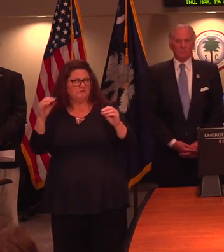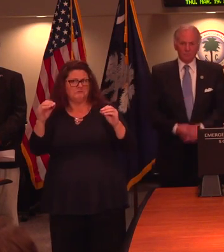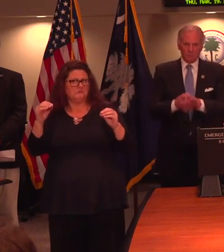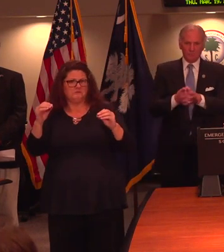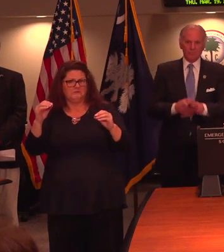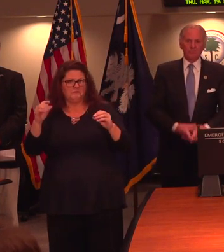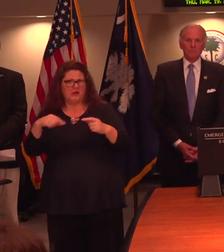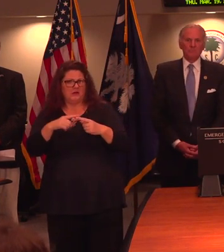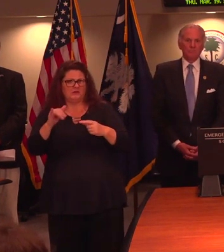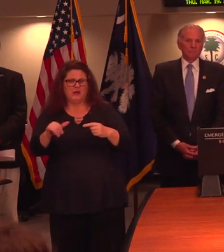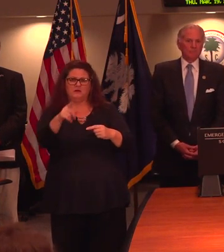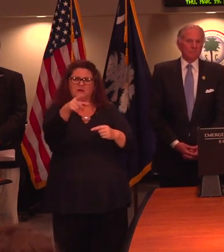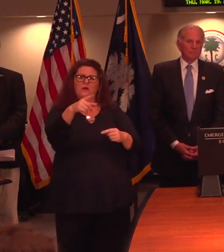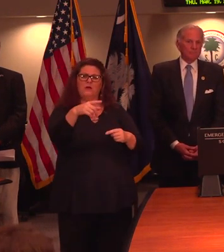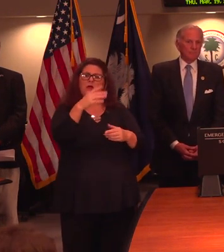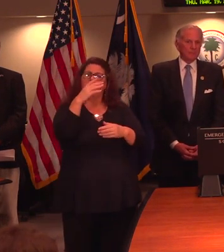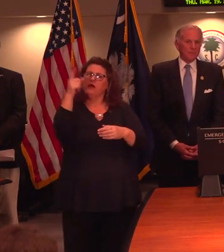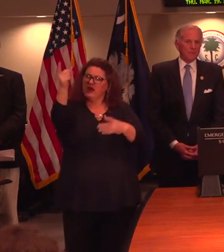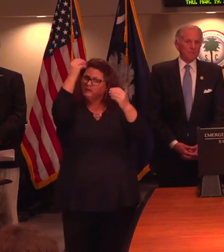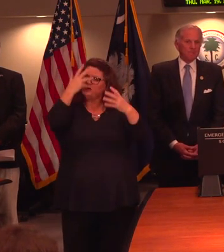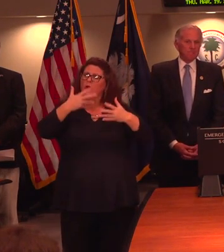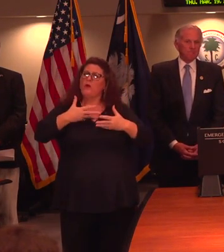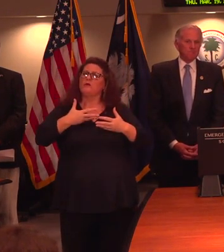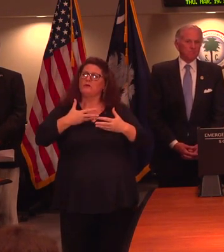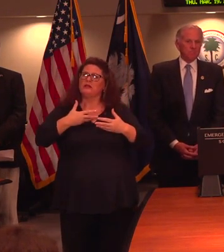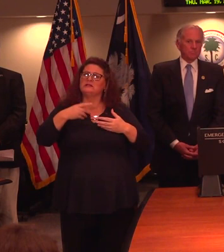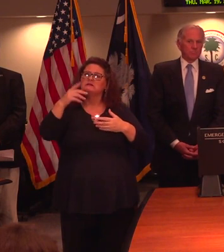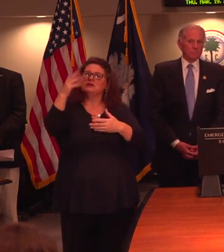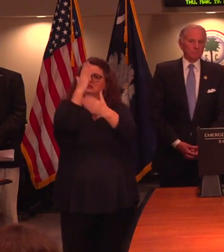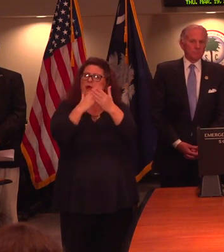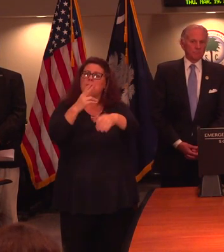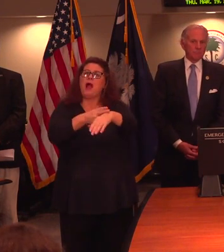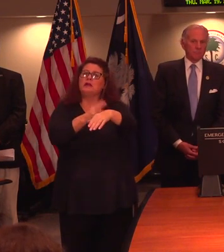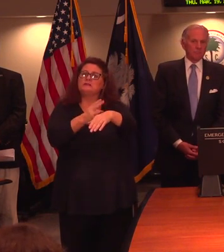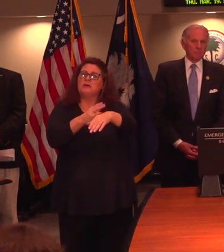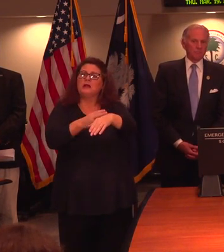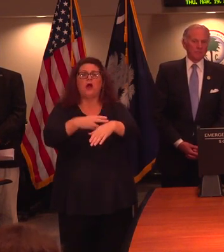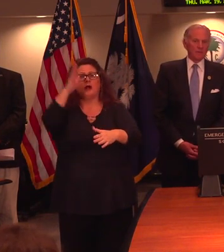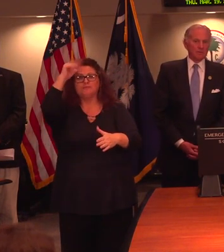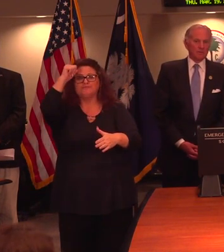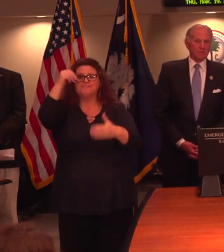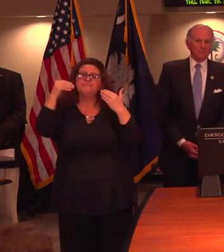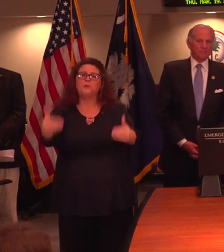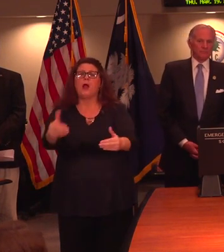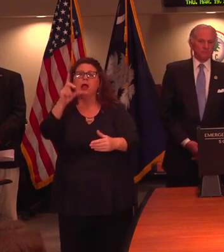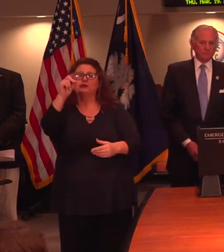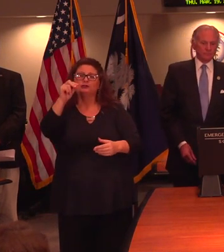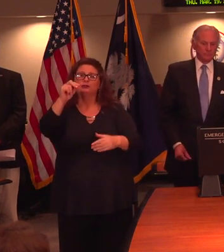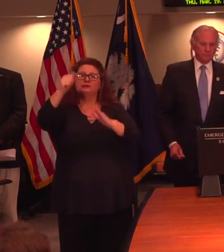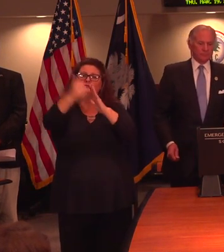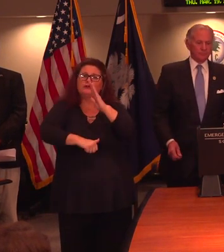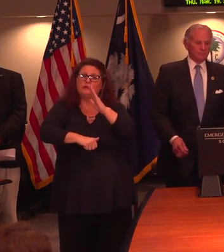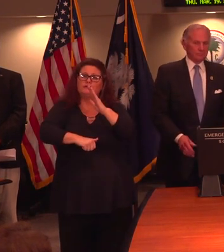We're being told that some hospitals don't plan to stop those elective procedures that you previously said should stop. Are you citing